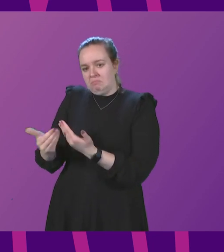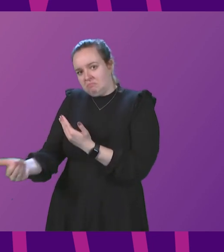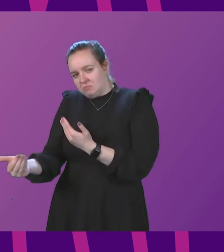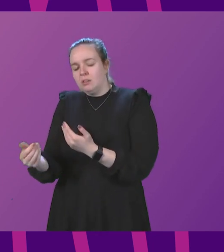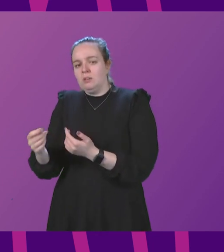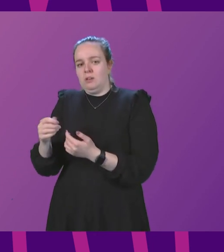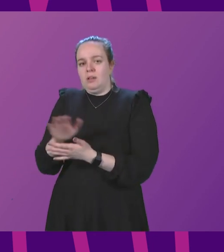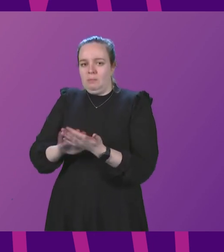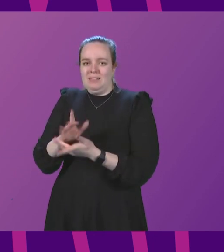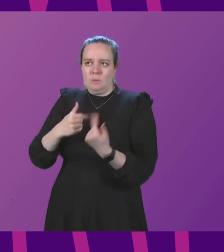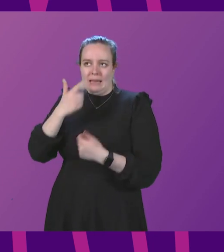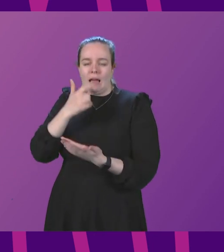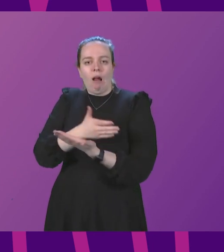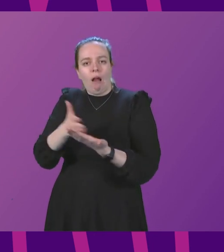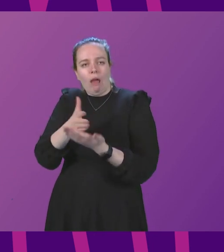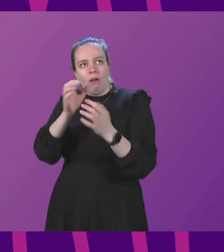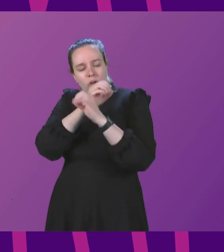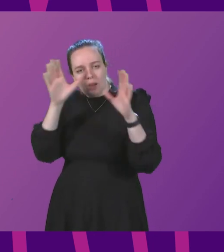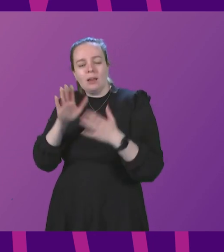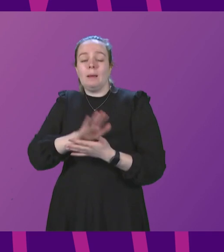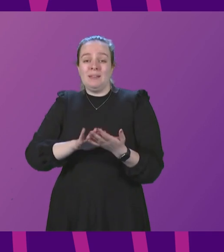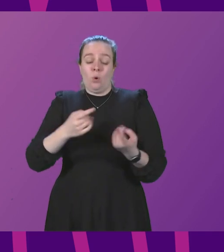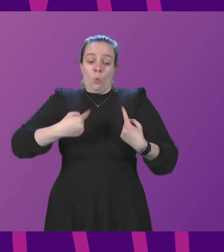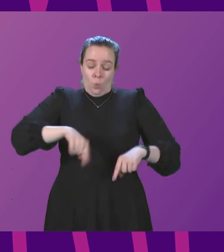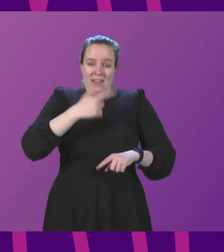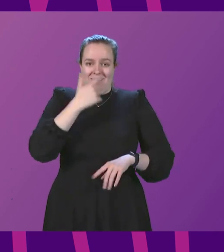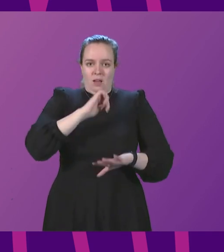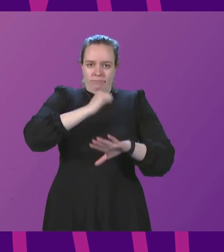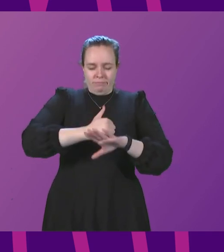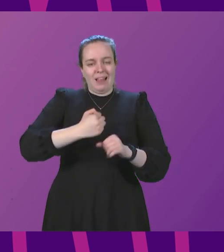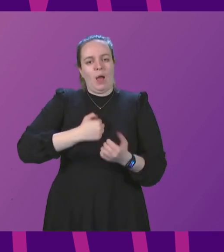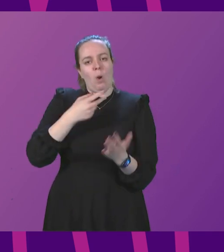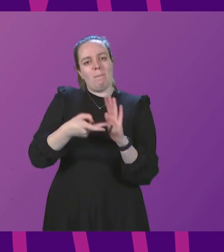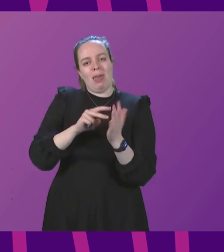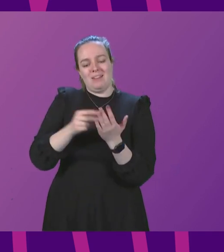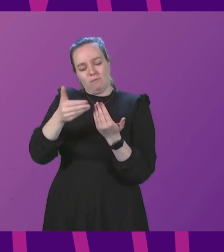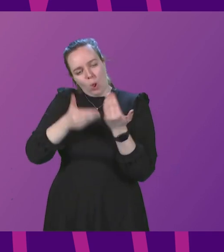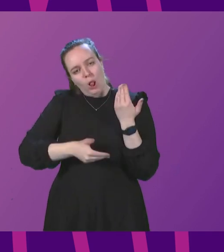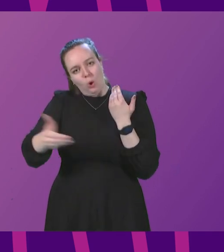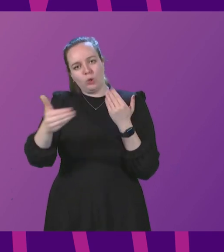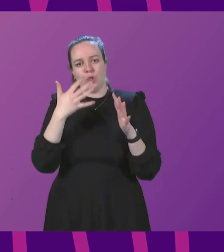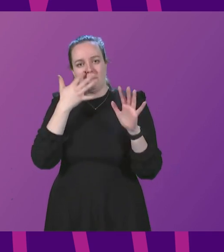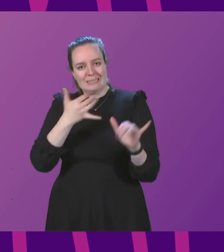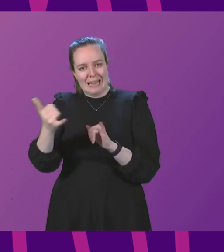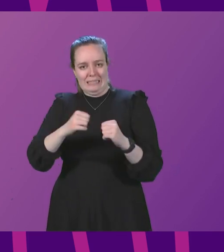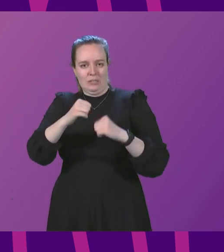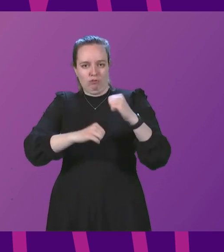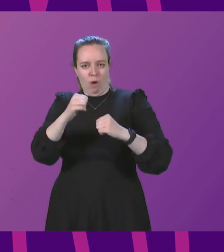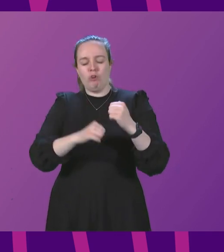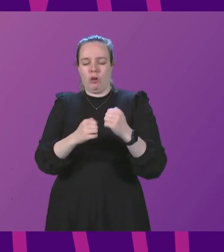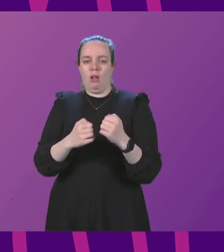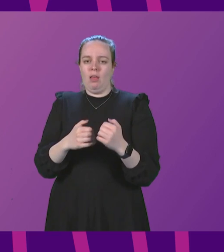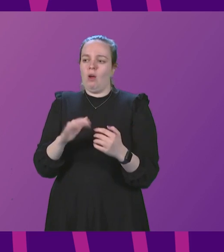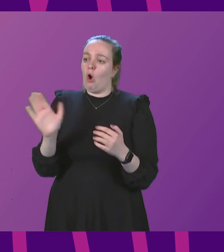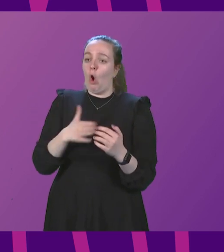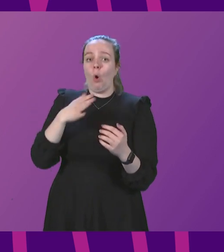will allow us to have the clarity that then enables us to set out our plans for a longer term testing infrastructure that meets